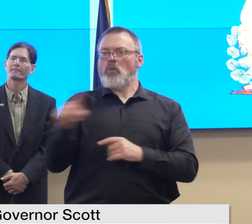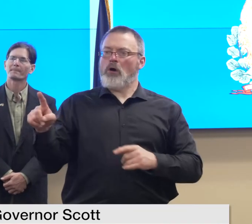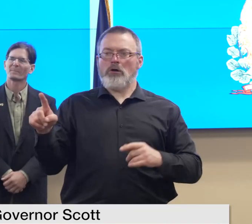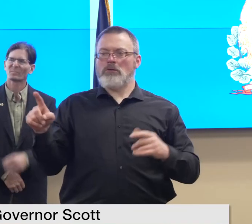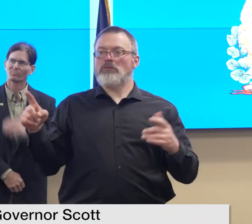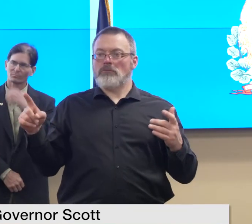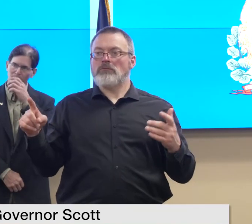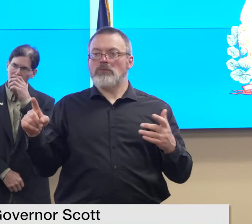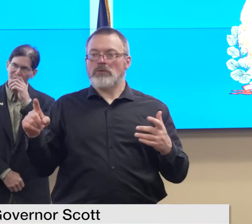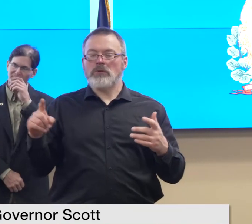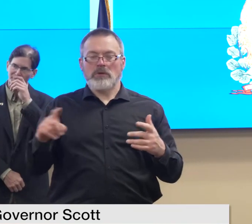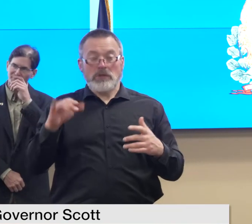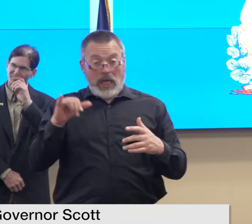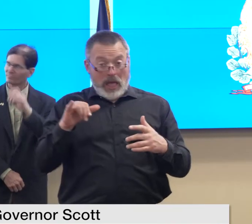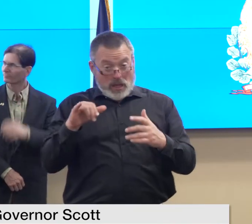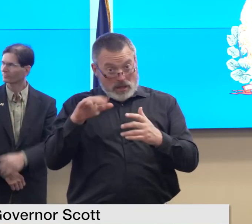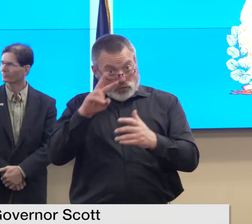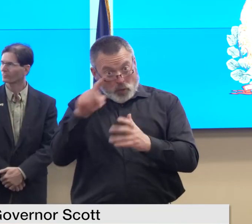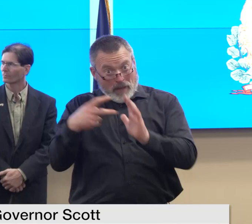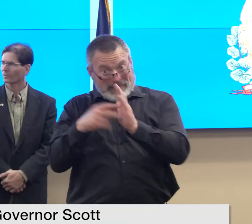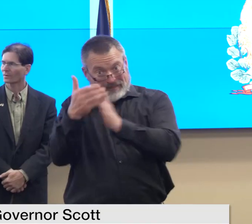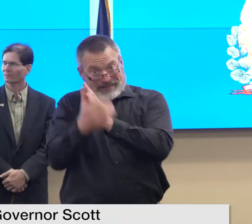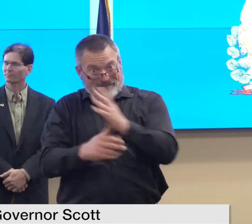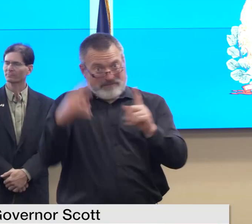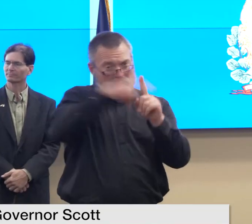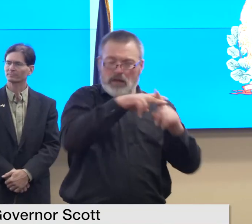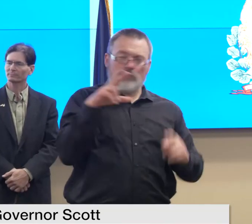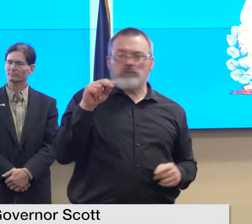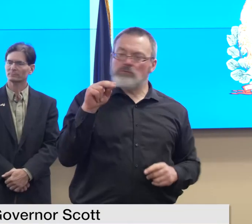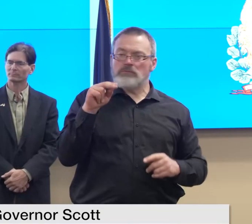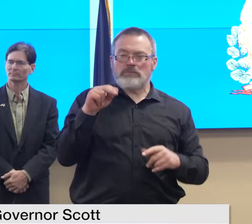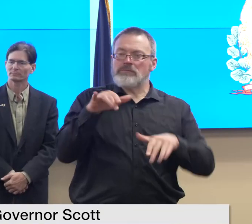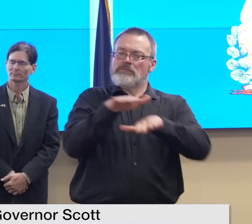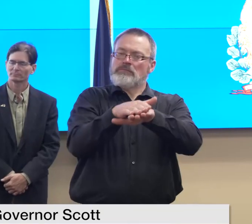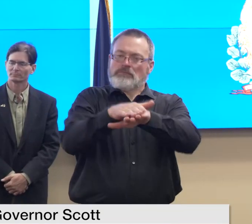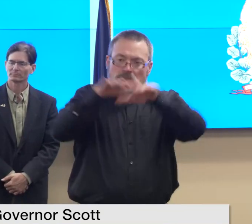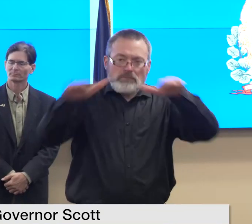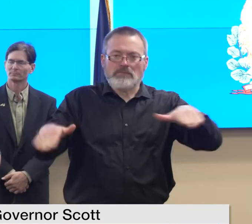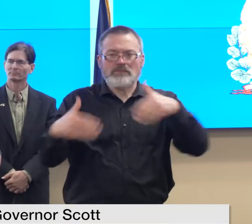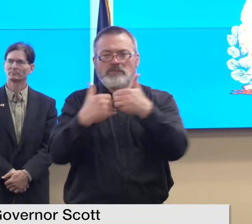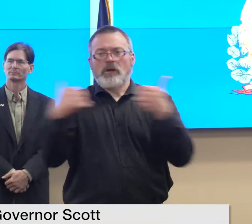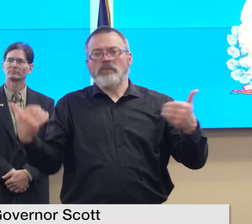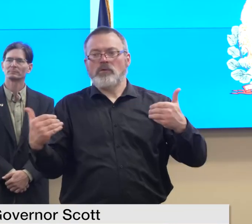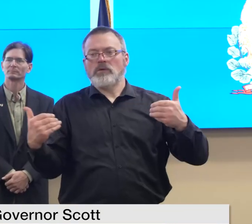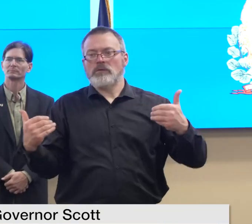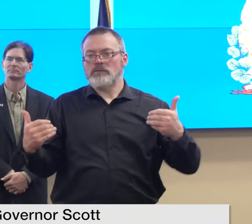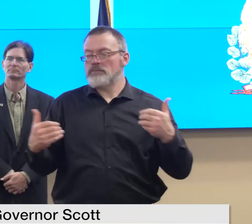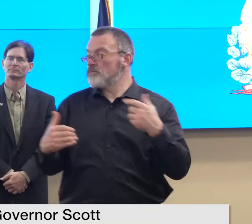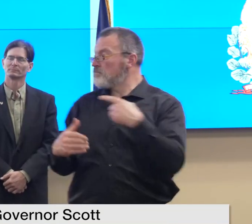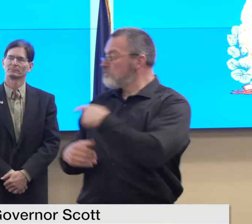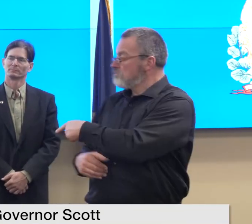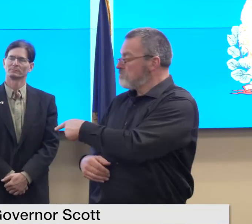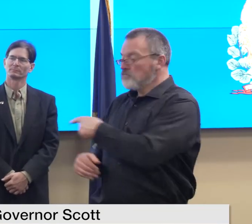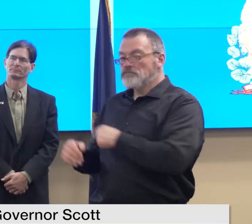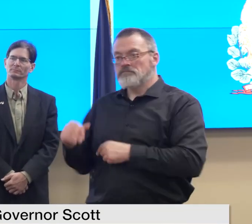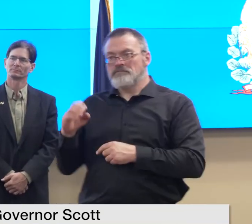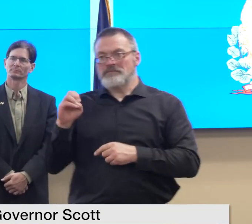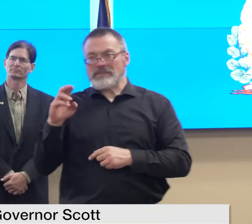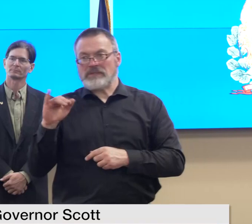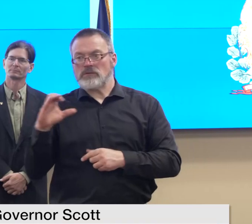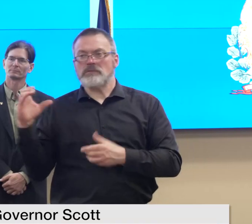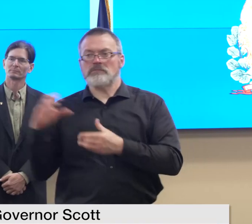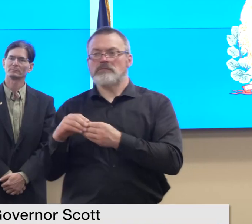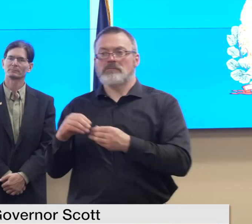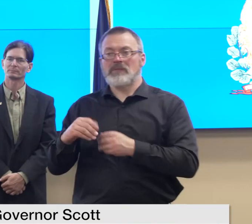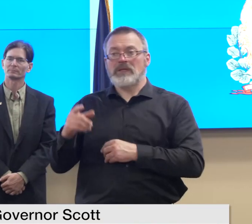want to make that perfectly clear so as we work through the trying to get the emergency i'm sorry the